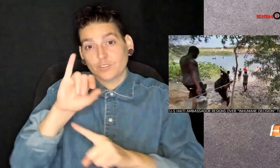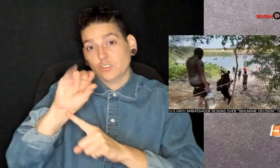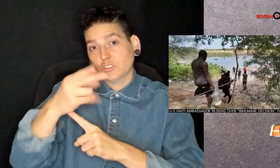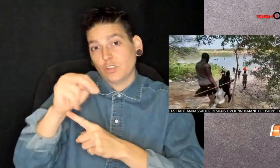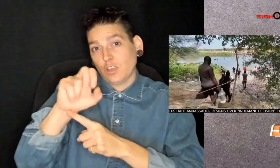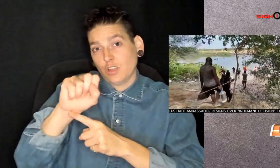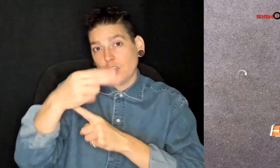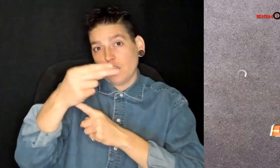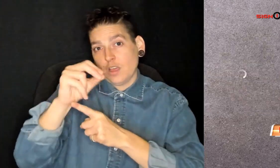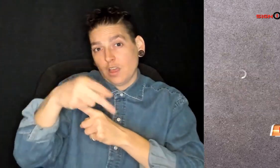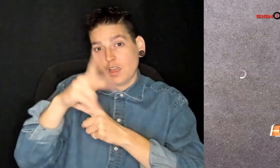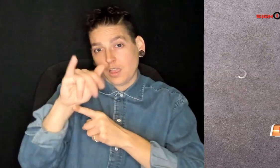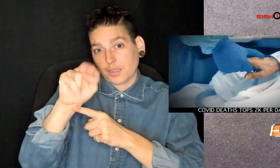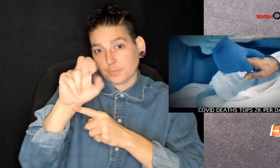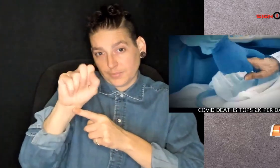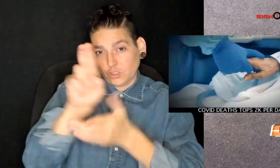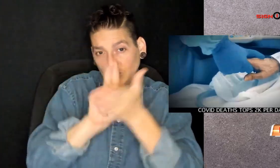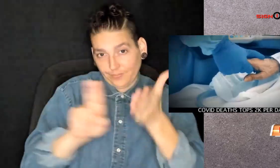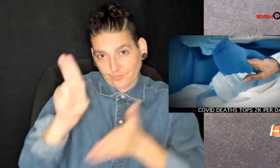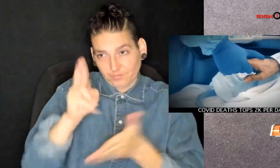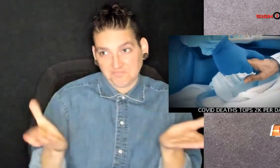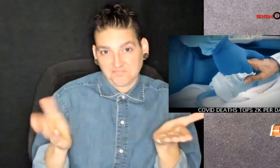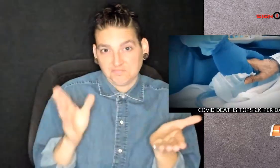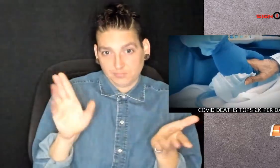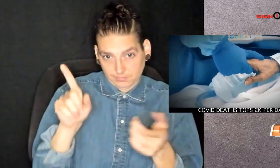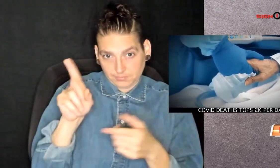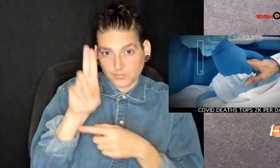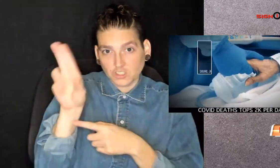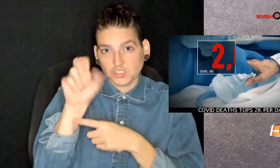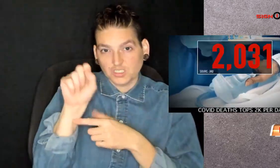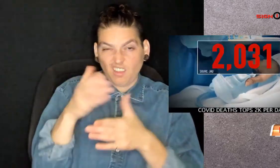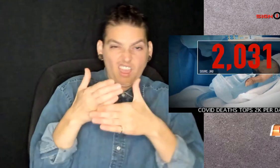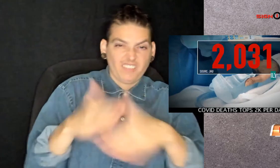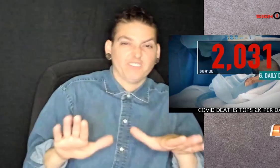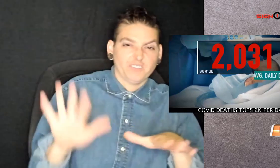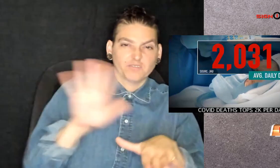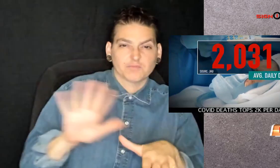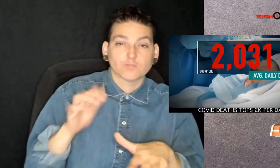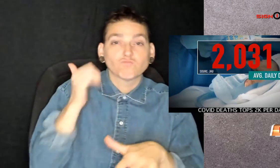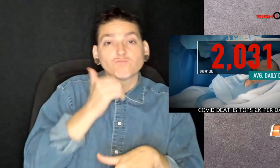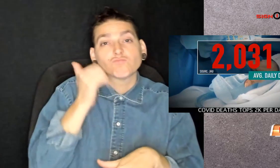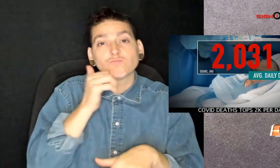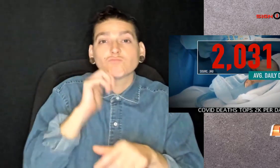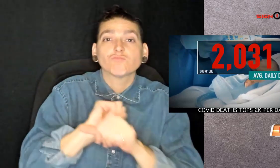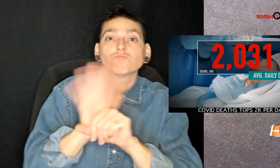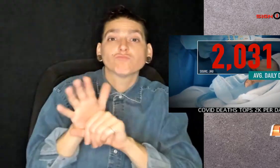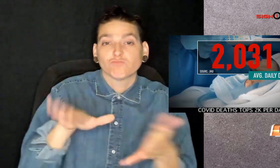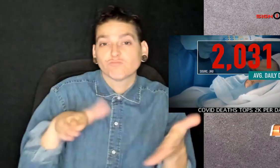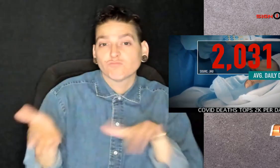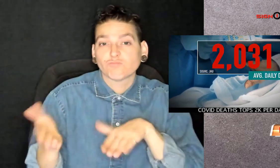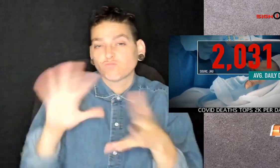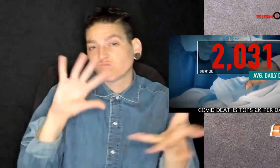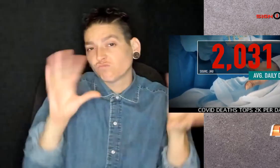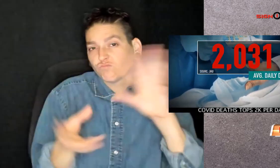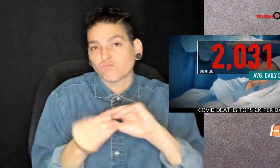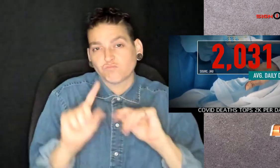According to Johns Hopkins University, the U.S. average daily COVID death toll